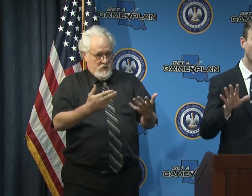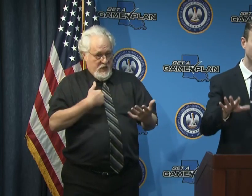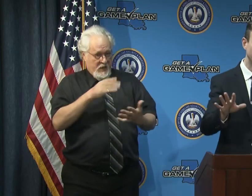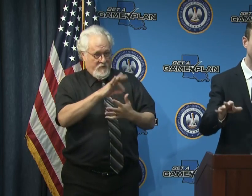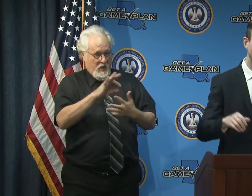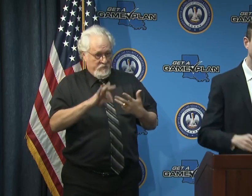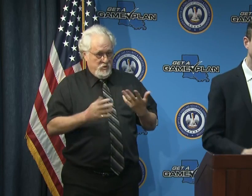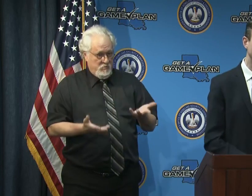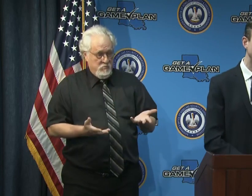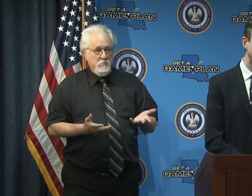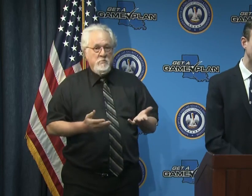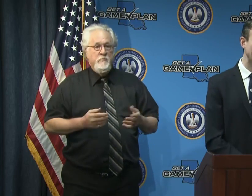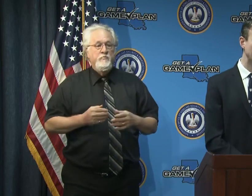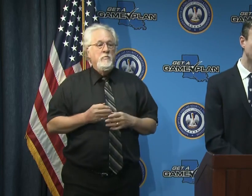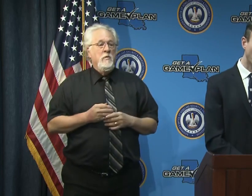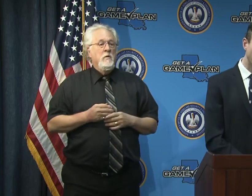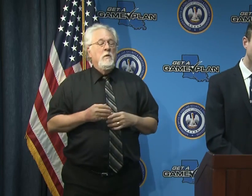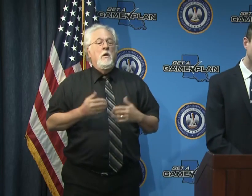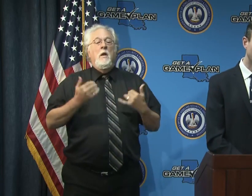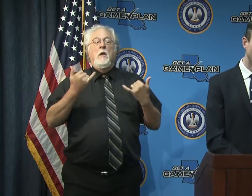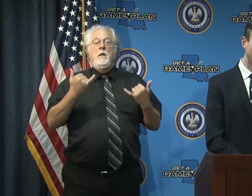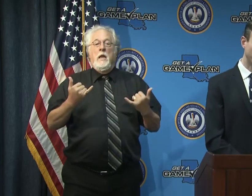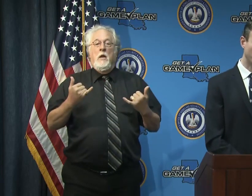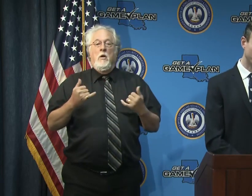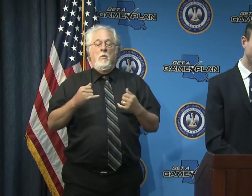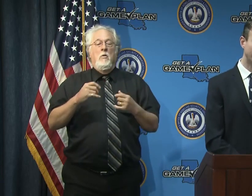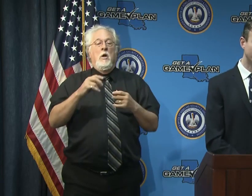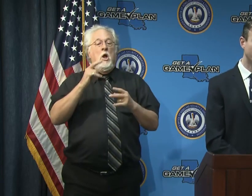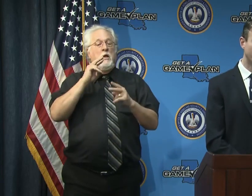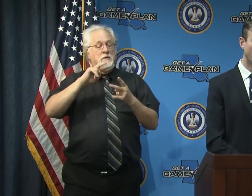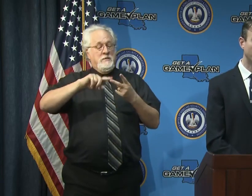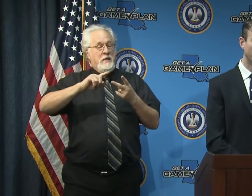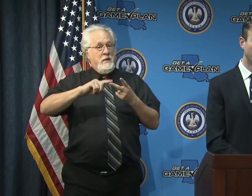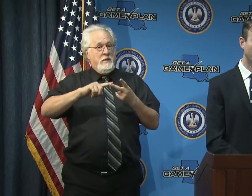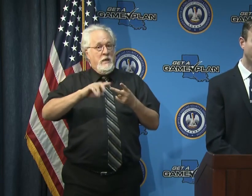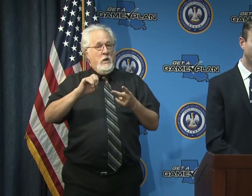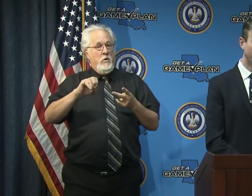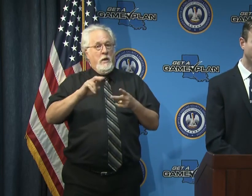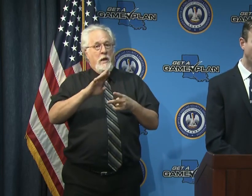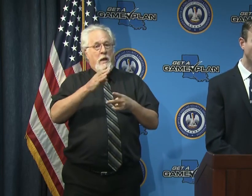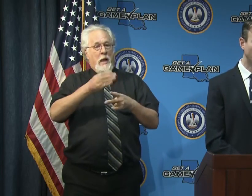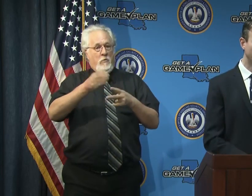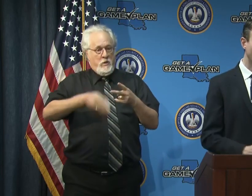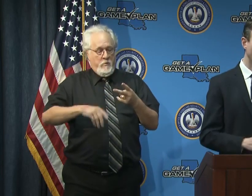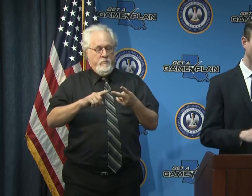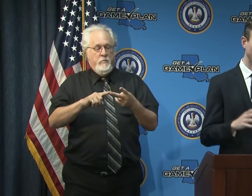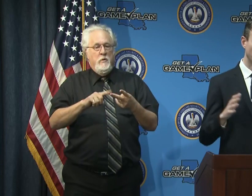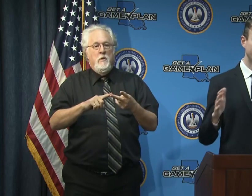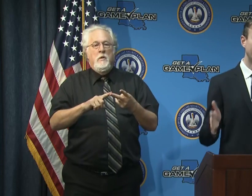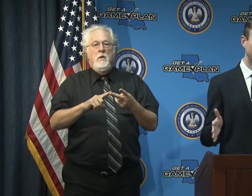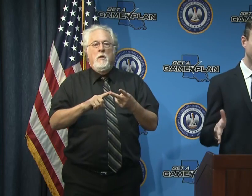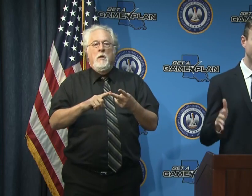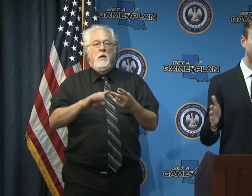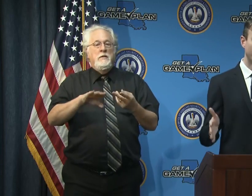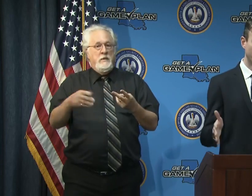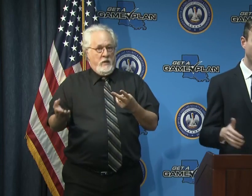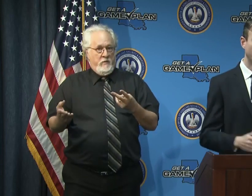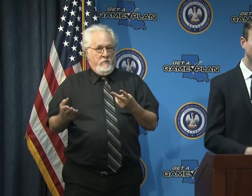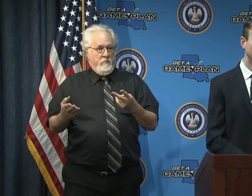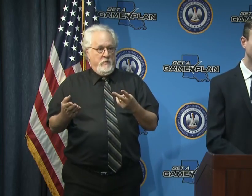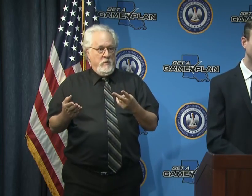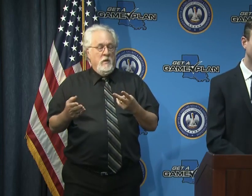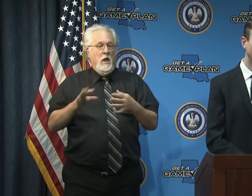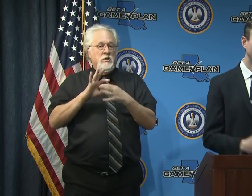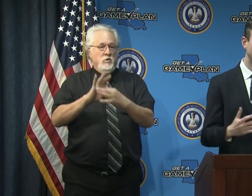than sort of watching to see how they do the other thing that they were looking for their secondary output or outcome was mortality the death